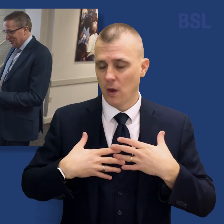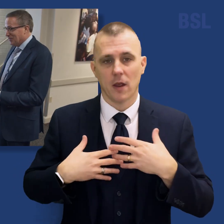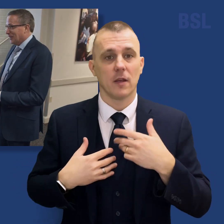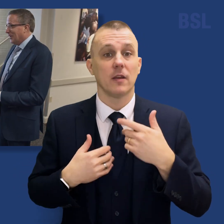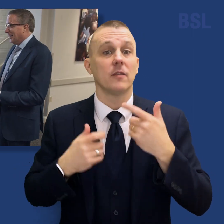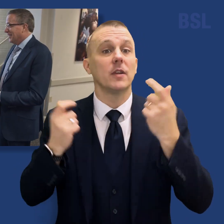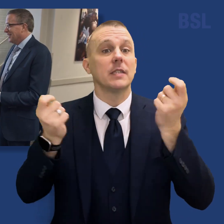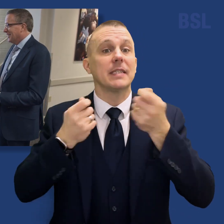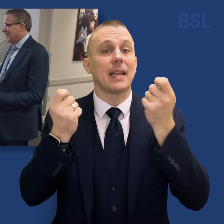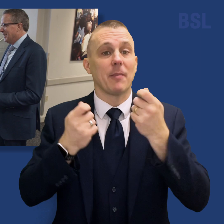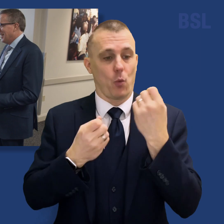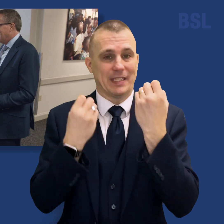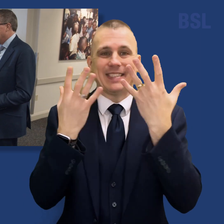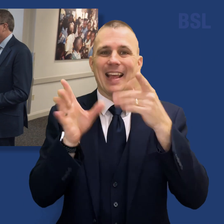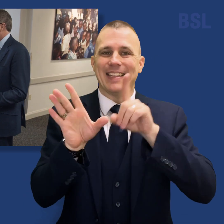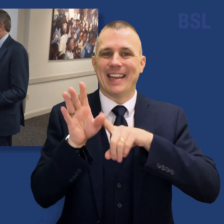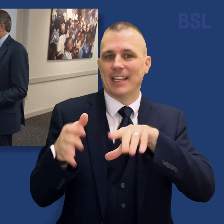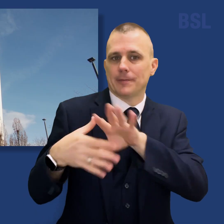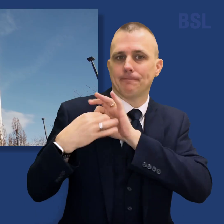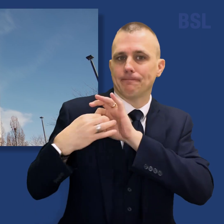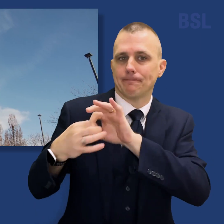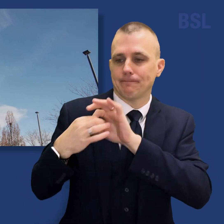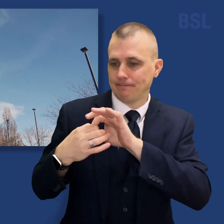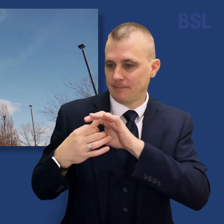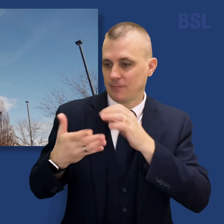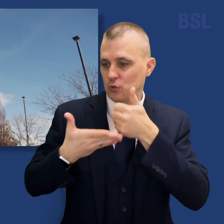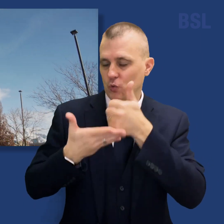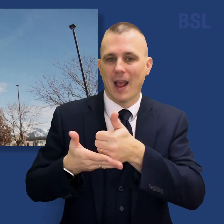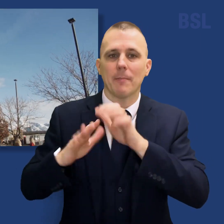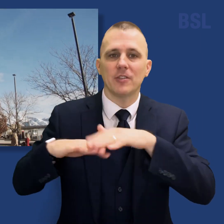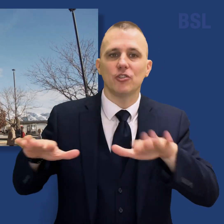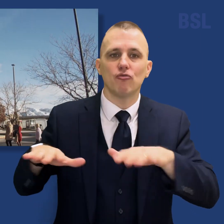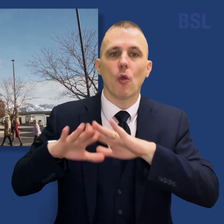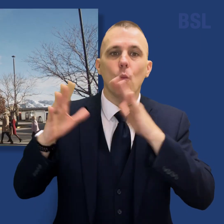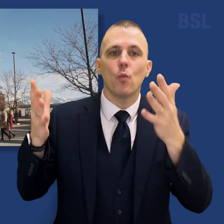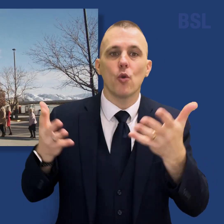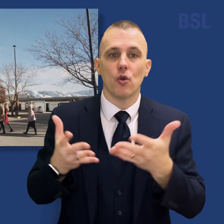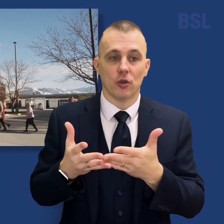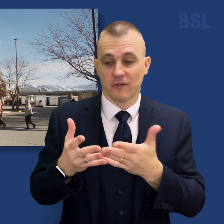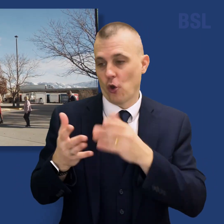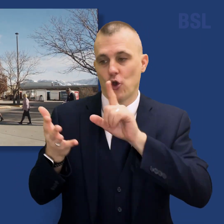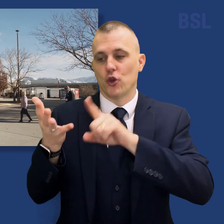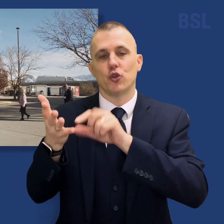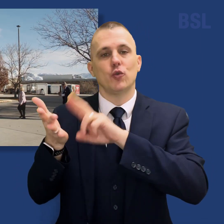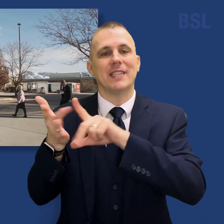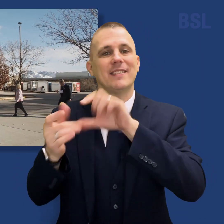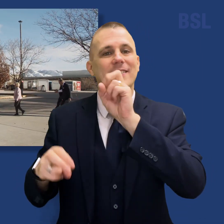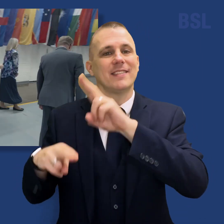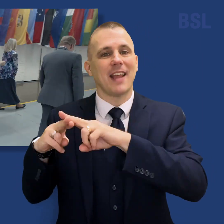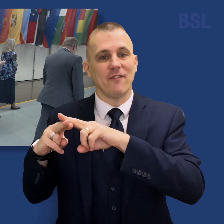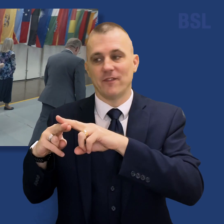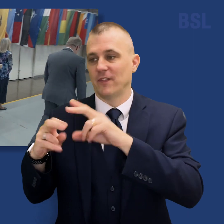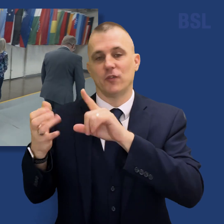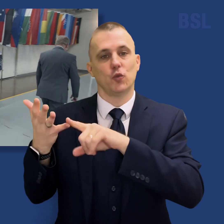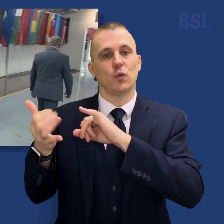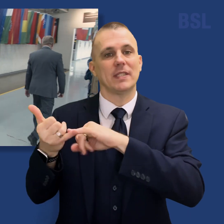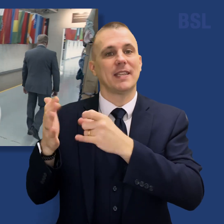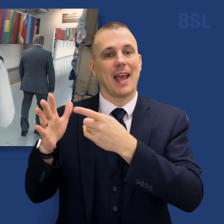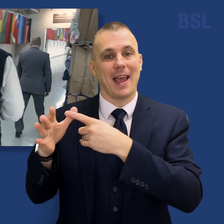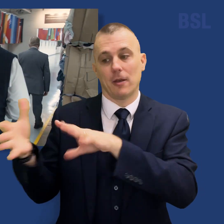Celebrating a decade of collaboration that has helped children in need around the world, leaders from UNICEF USA visited Salt Lake